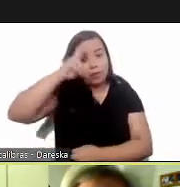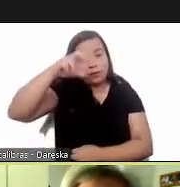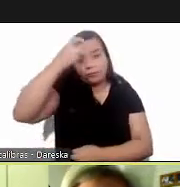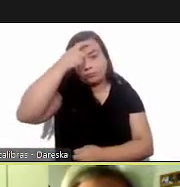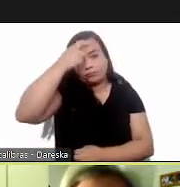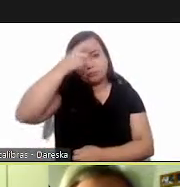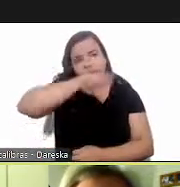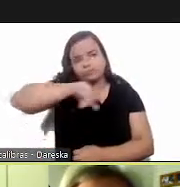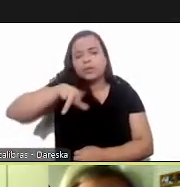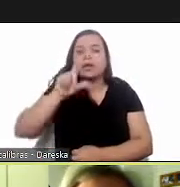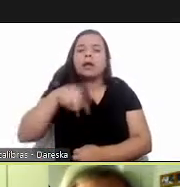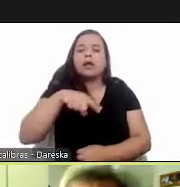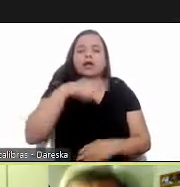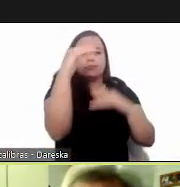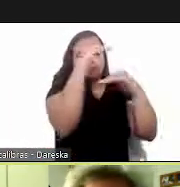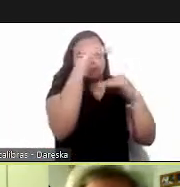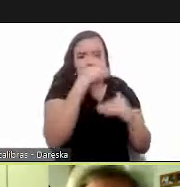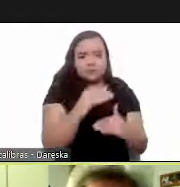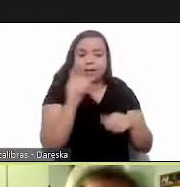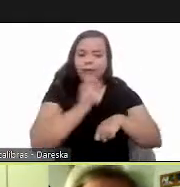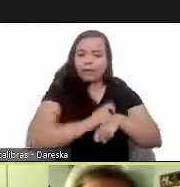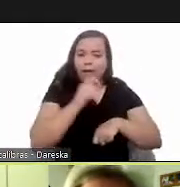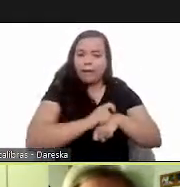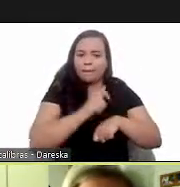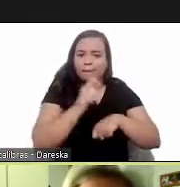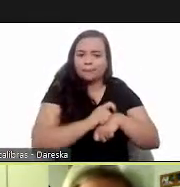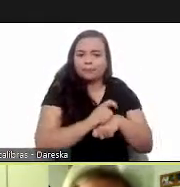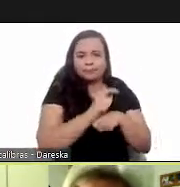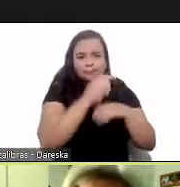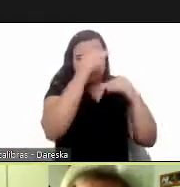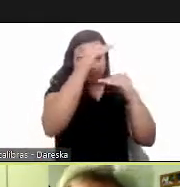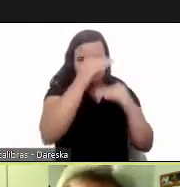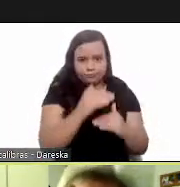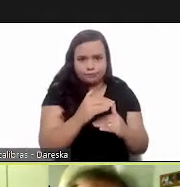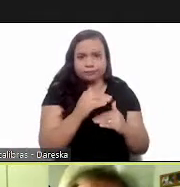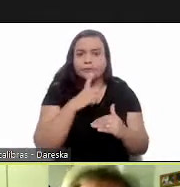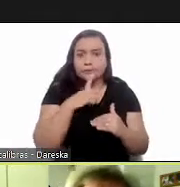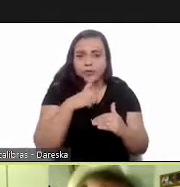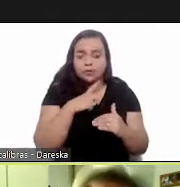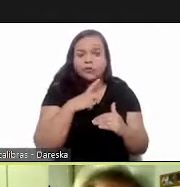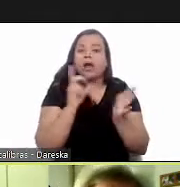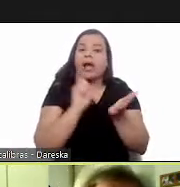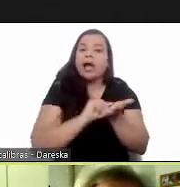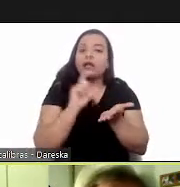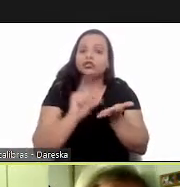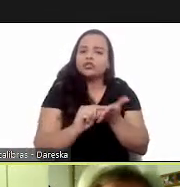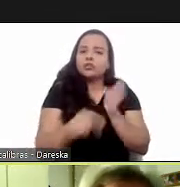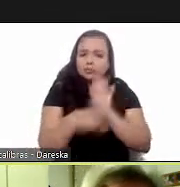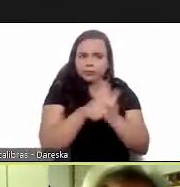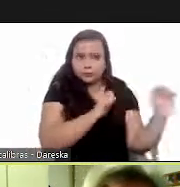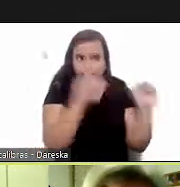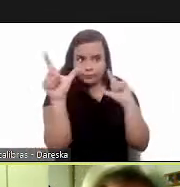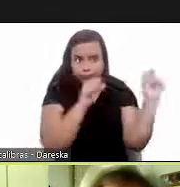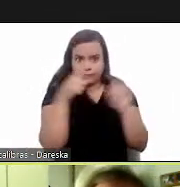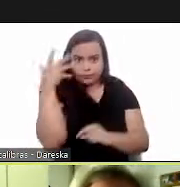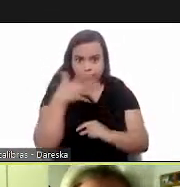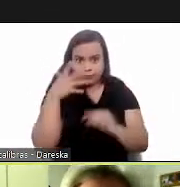the issue of memories or memoirs as the name of the journal memoir just one of the articles to talk about this